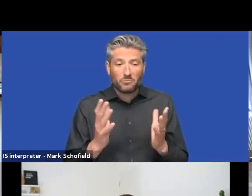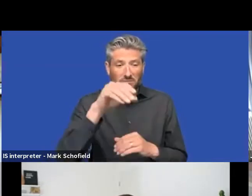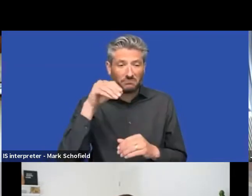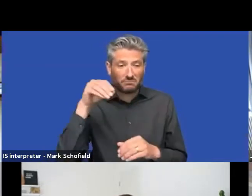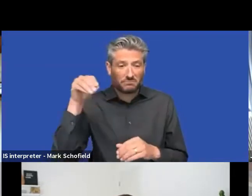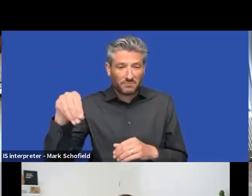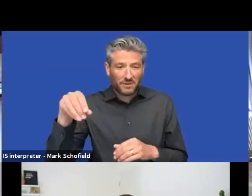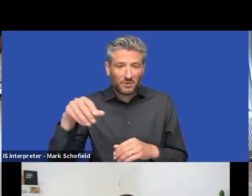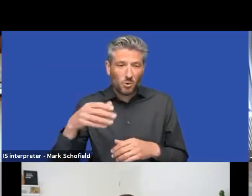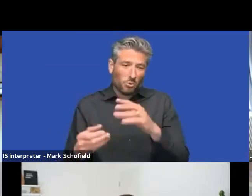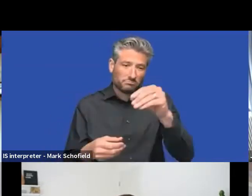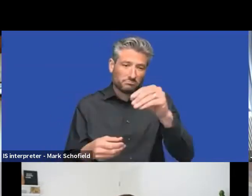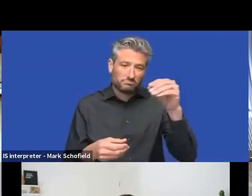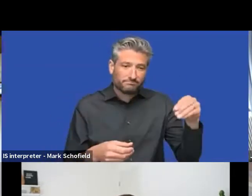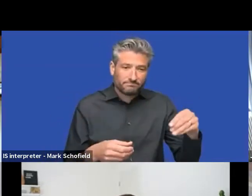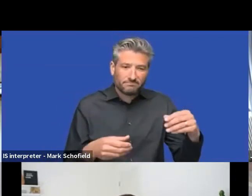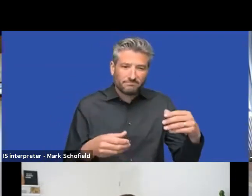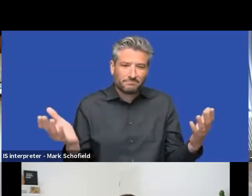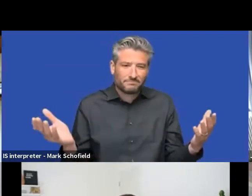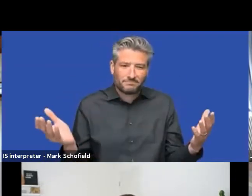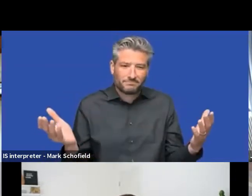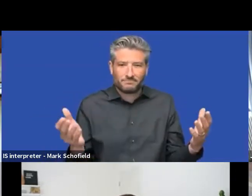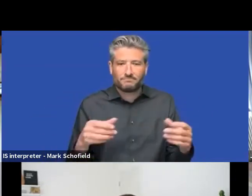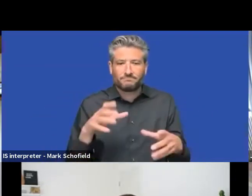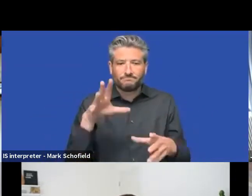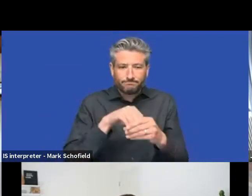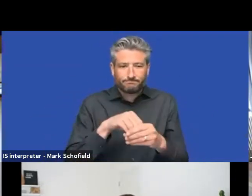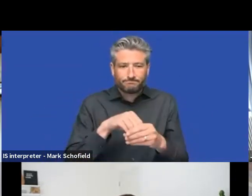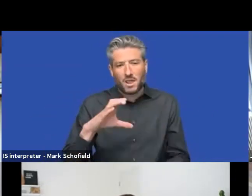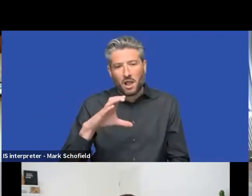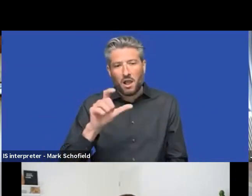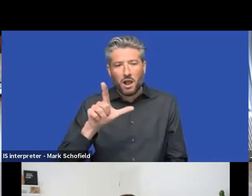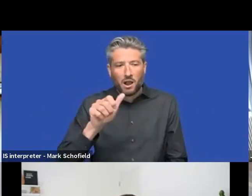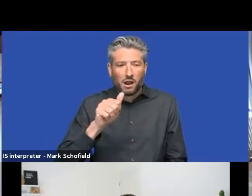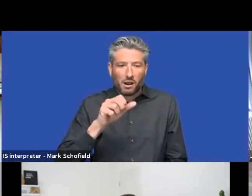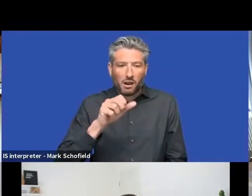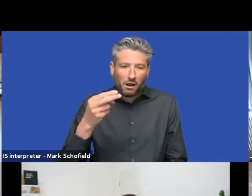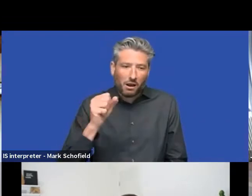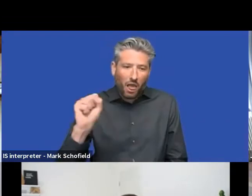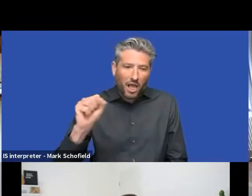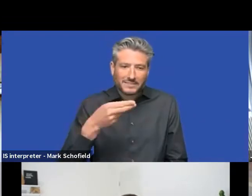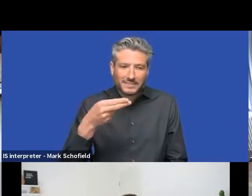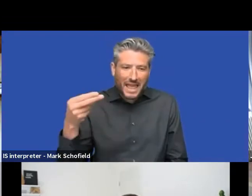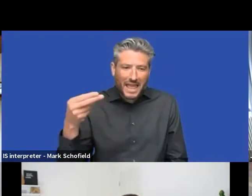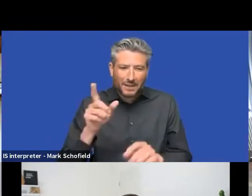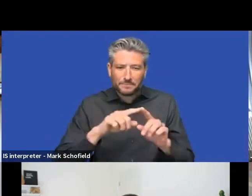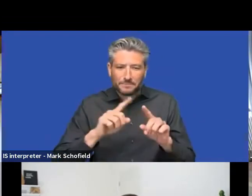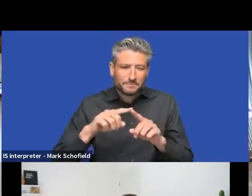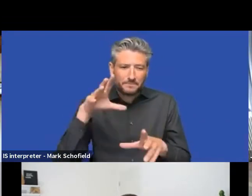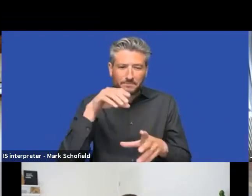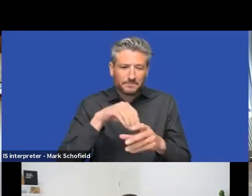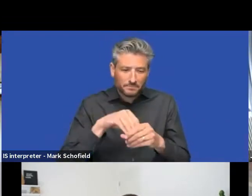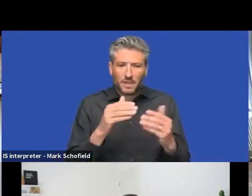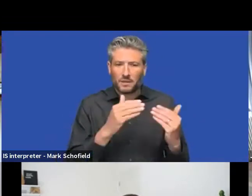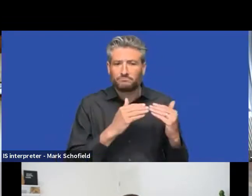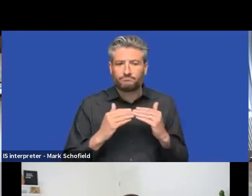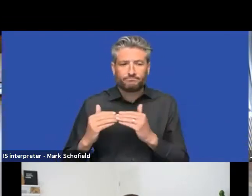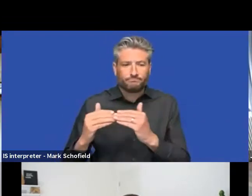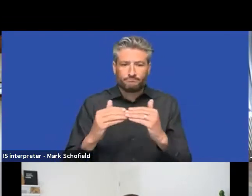class names and stuff to, to have, make something that looks like a Braco. So that's the first part. Then the second part, as, uh, as mass was